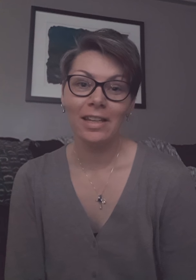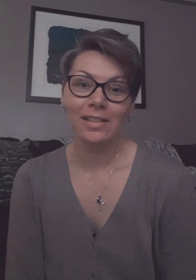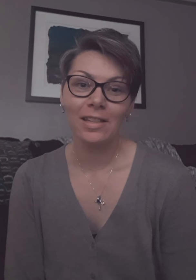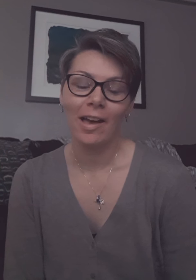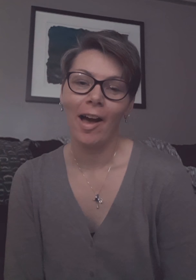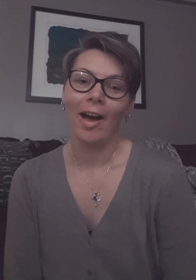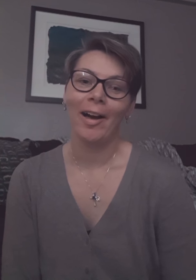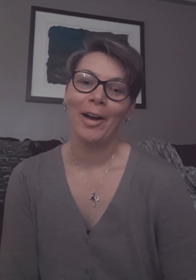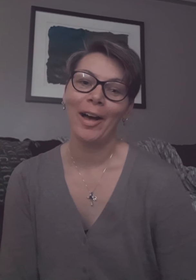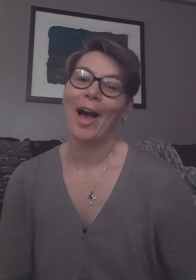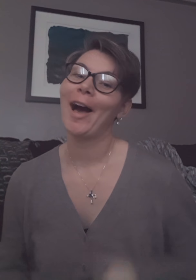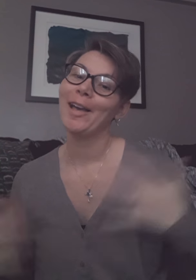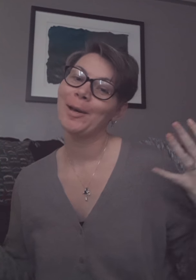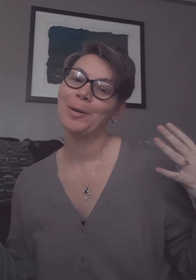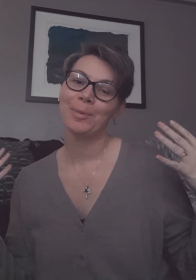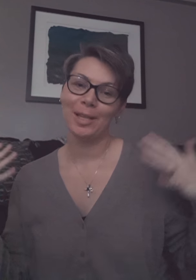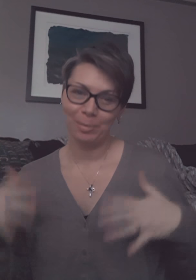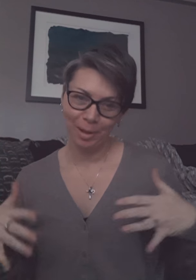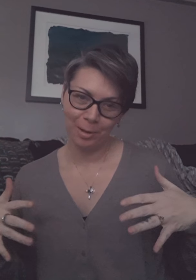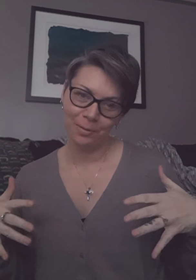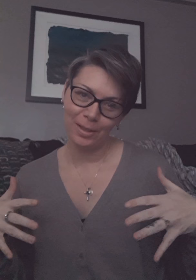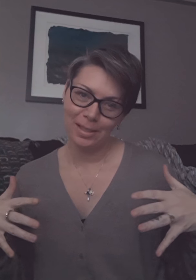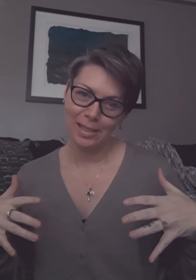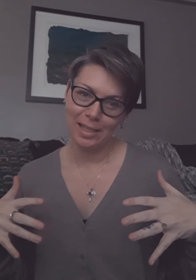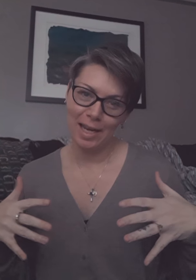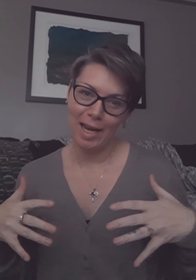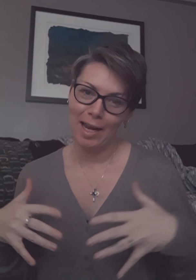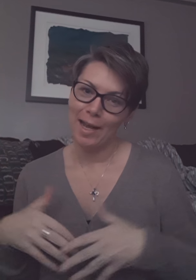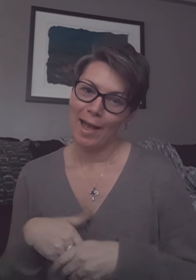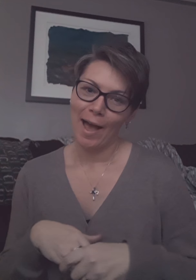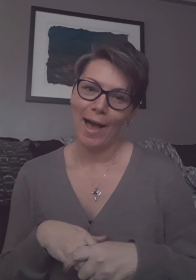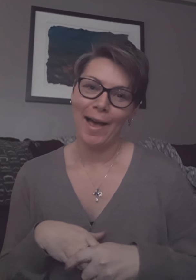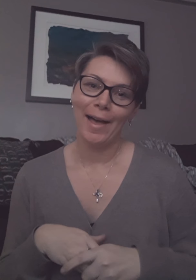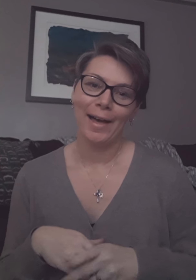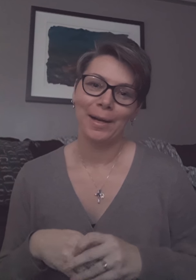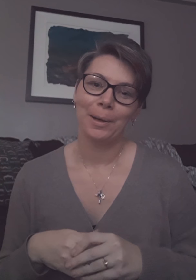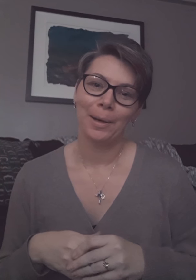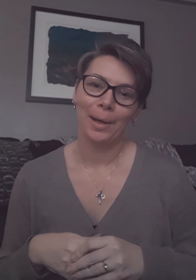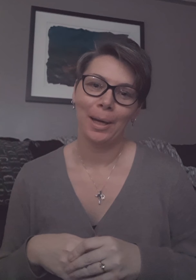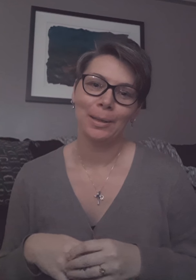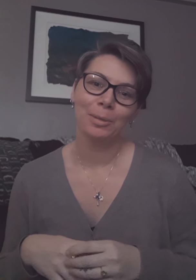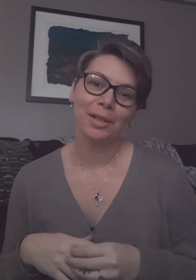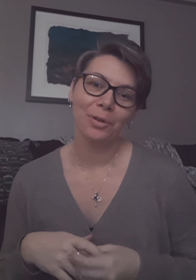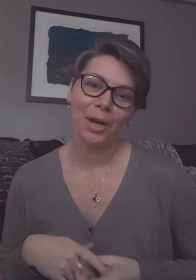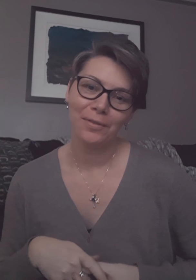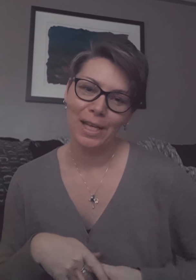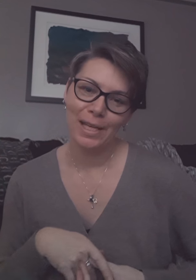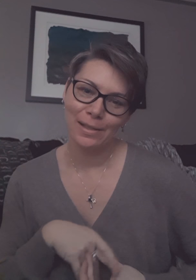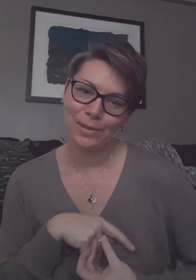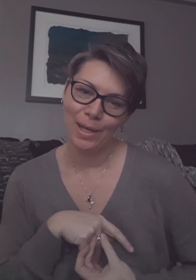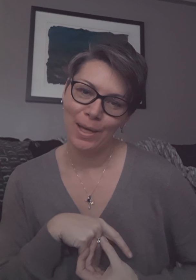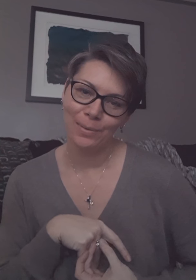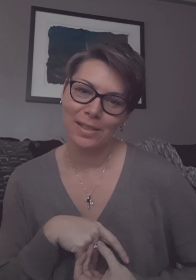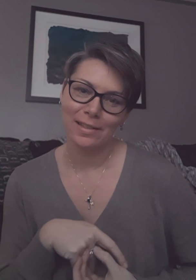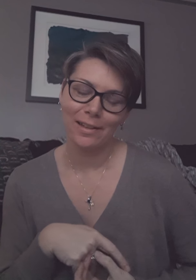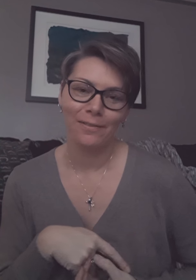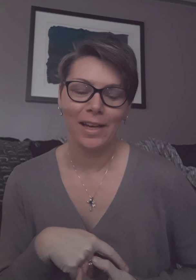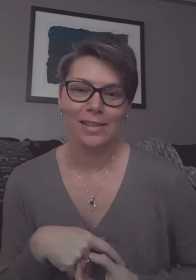I am in my comfies today I had a little bit of a rough day yesterday with side effects